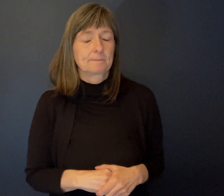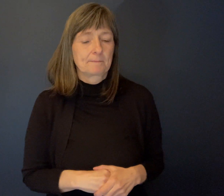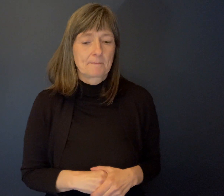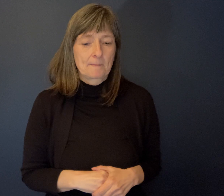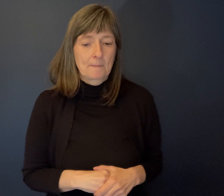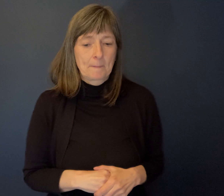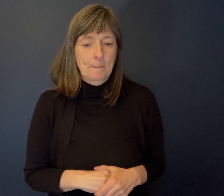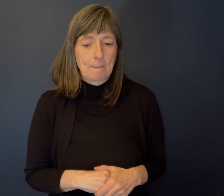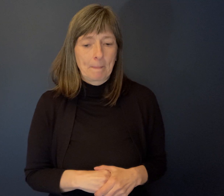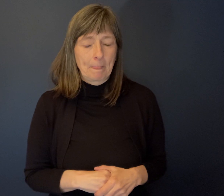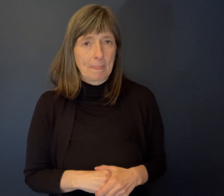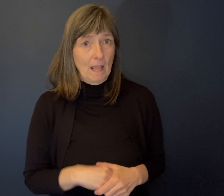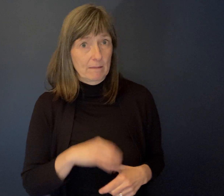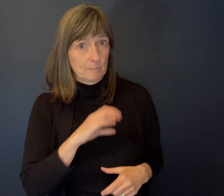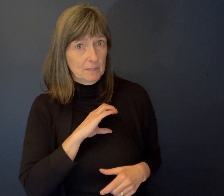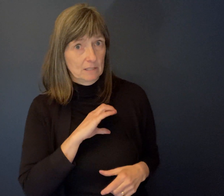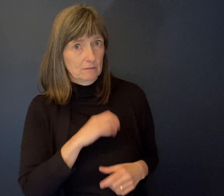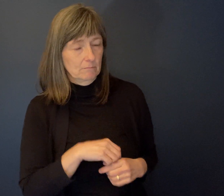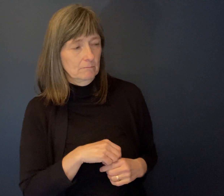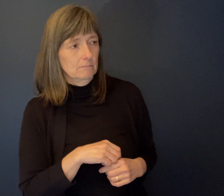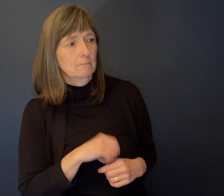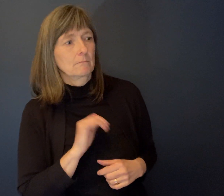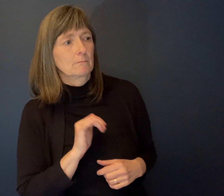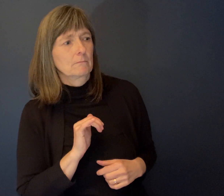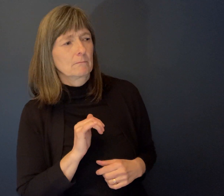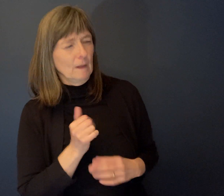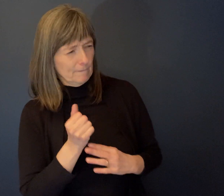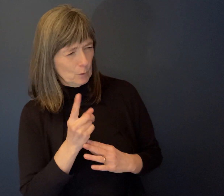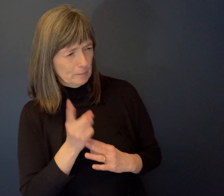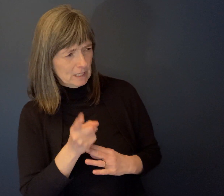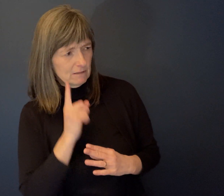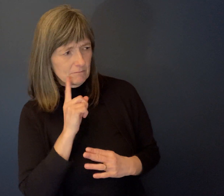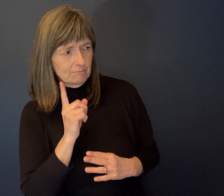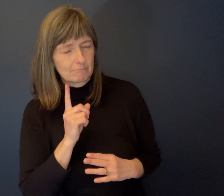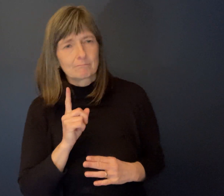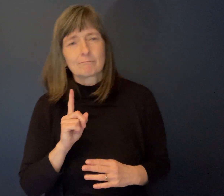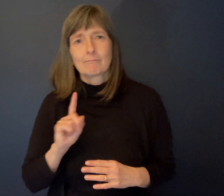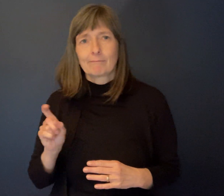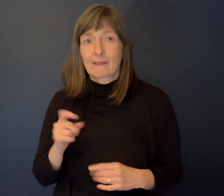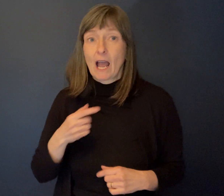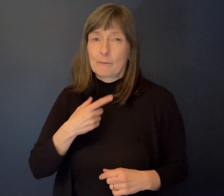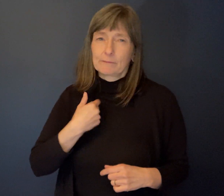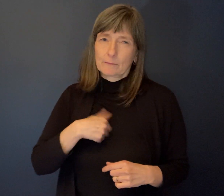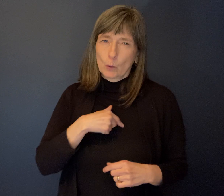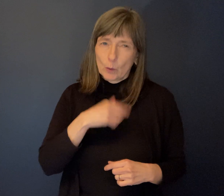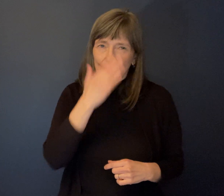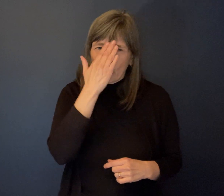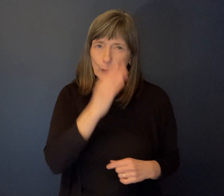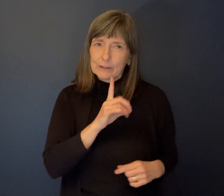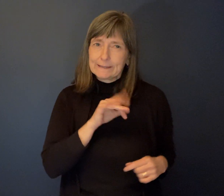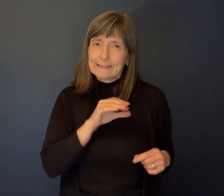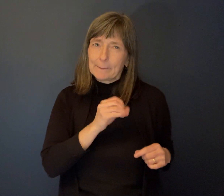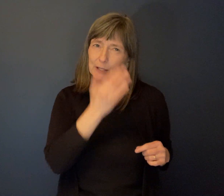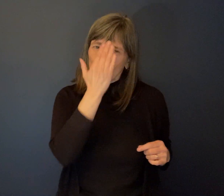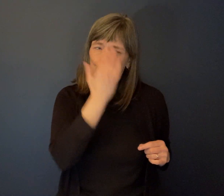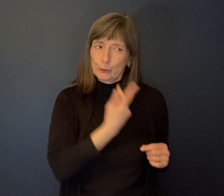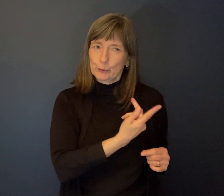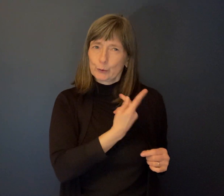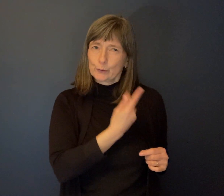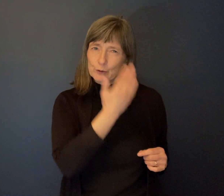Well, he said, okay, well, he said, no, give me a few minutes. I'll get back to you. That we knew what was happening. I mean, Debbie was just, um, I'm sure ready